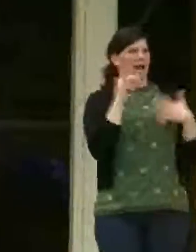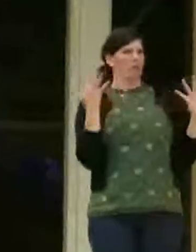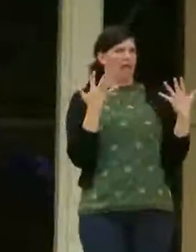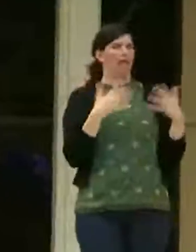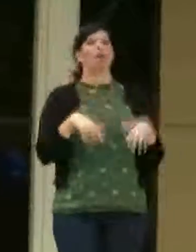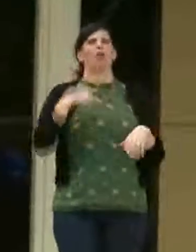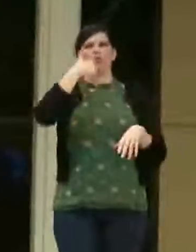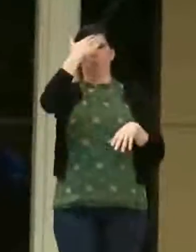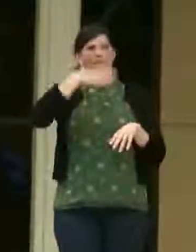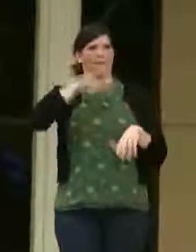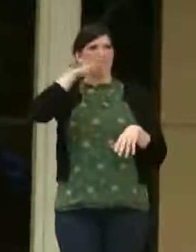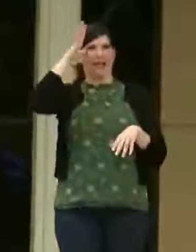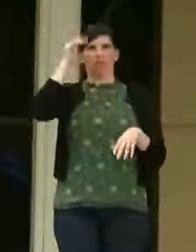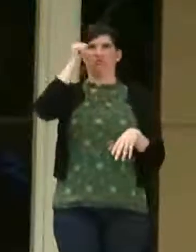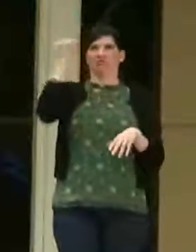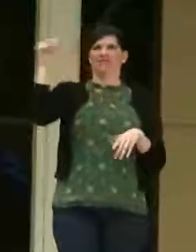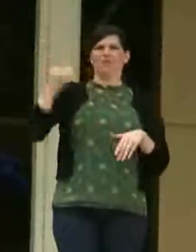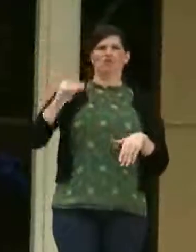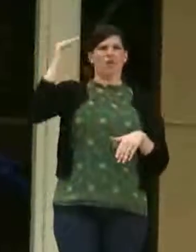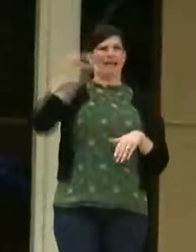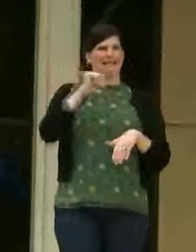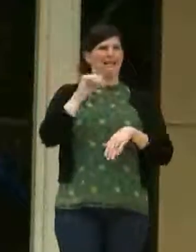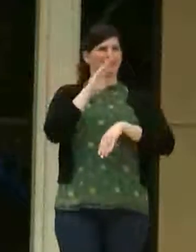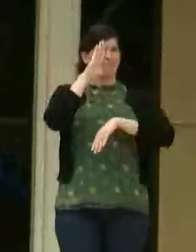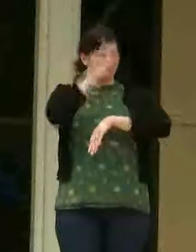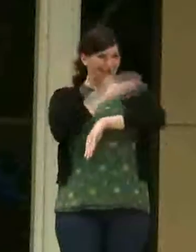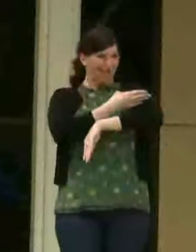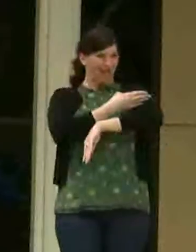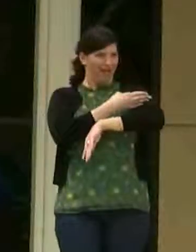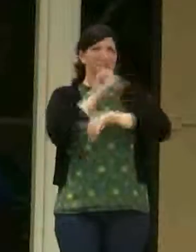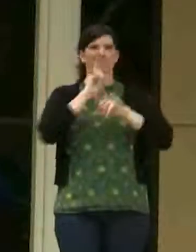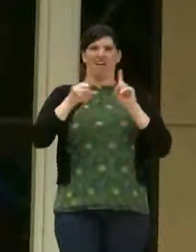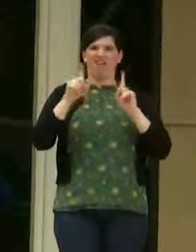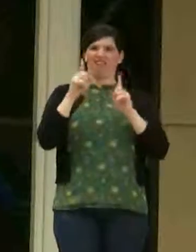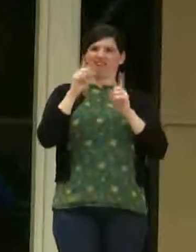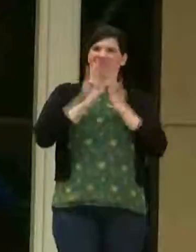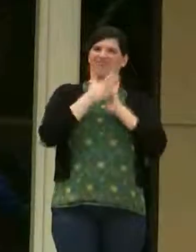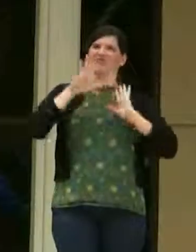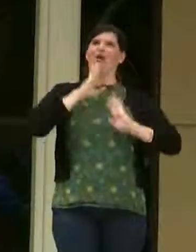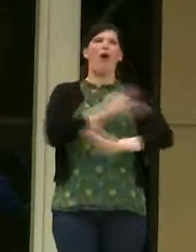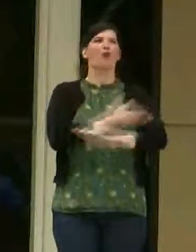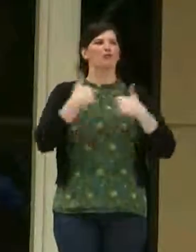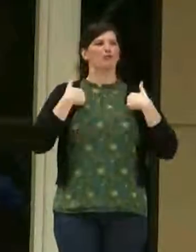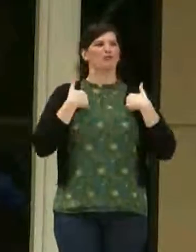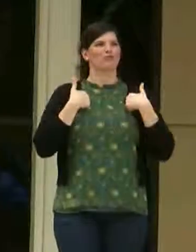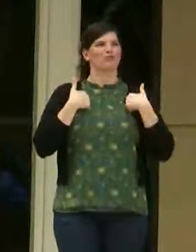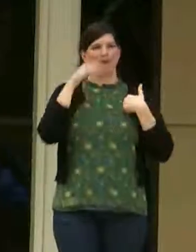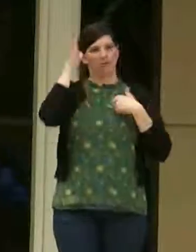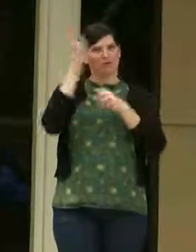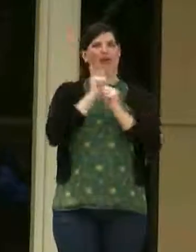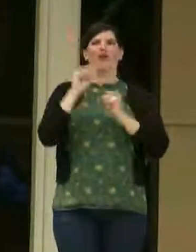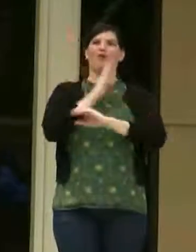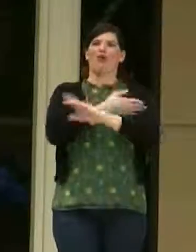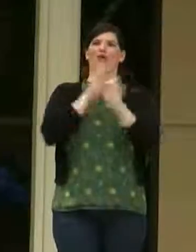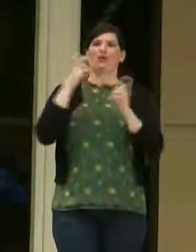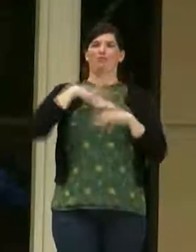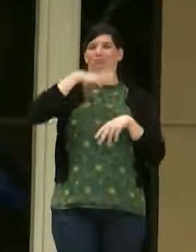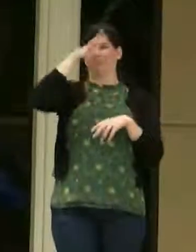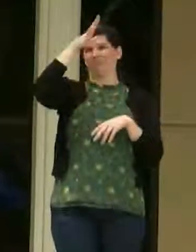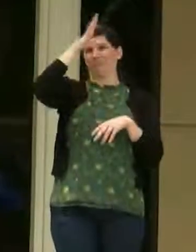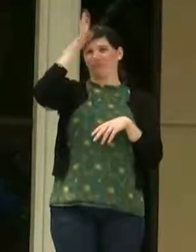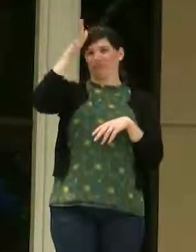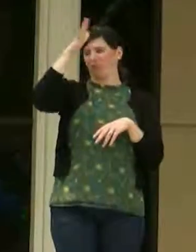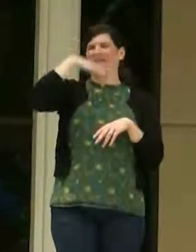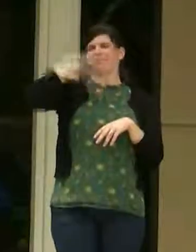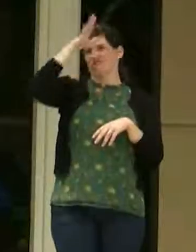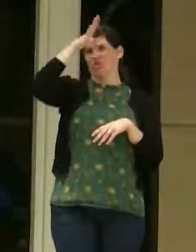what my parents raised. They raised a son, but they got a daughter. My father passed away when I was 13. And around that time is when